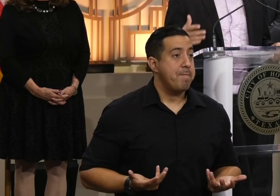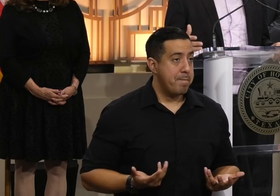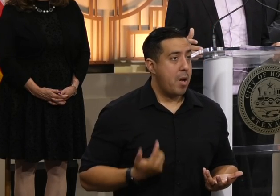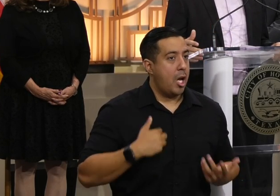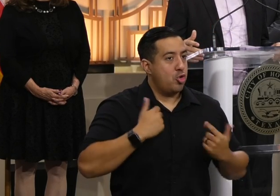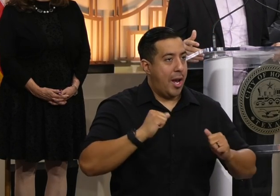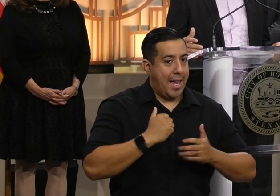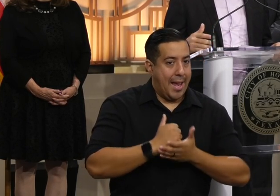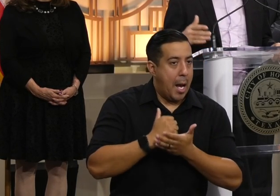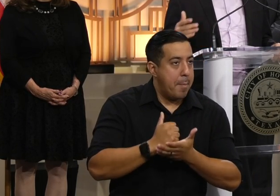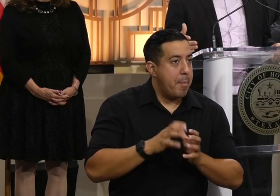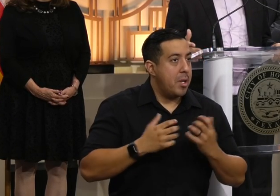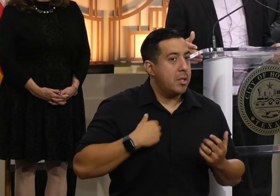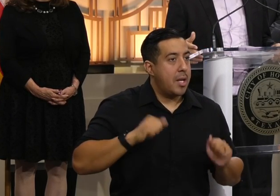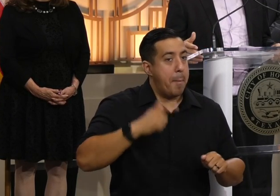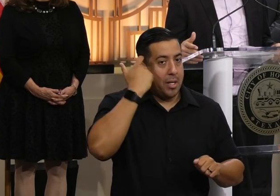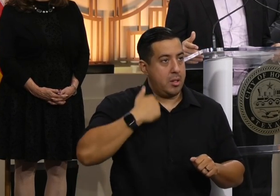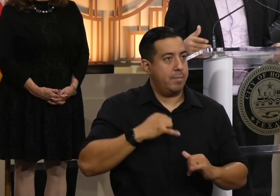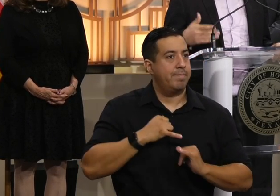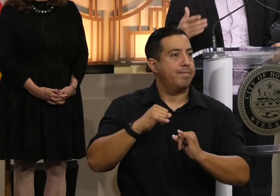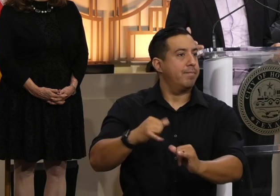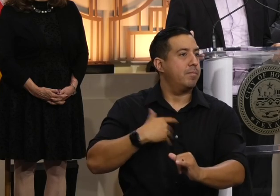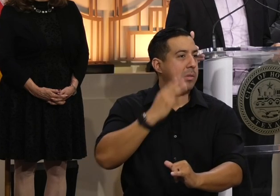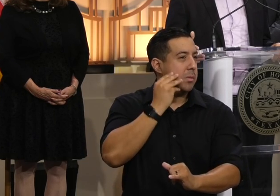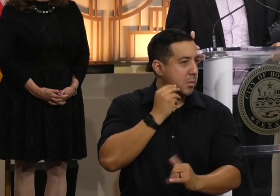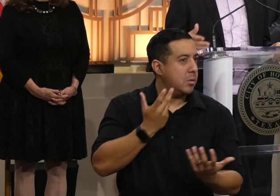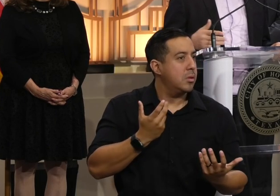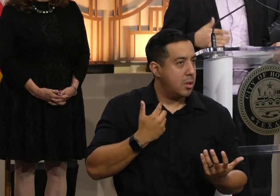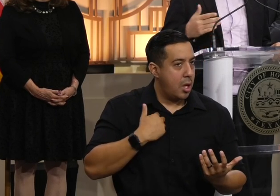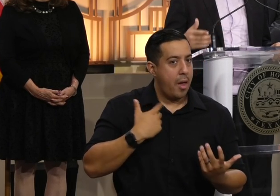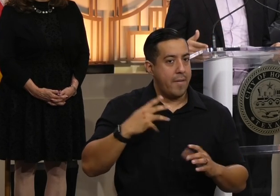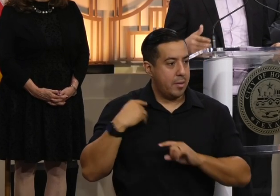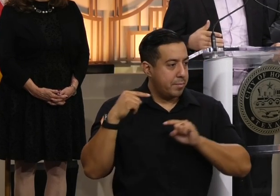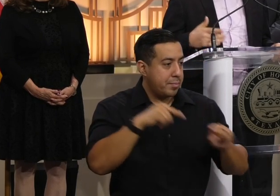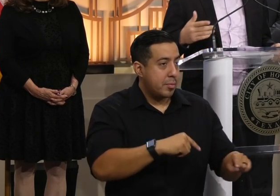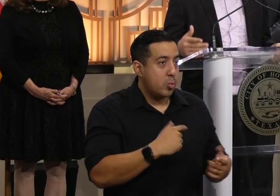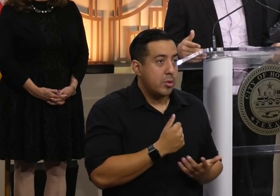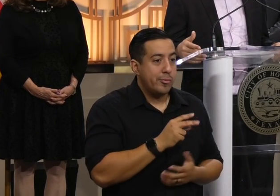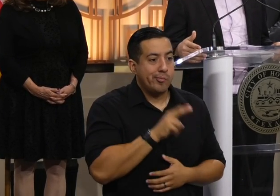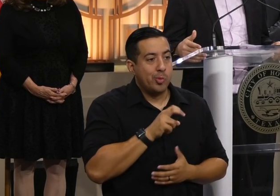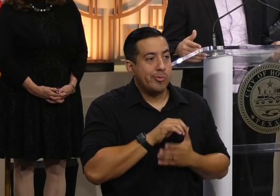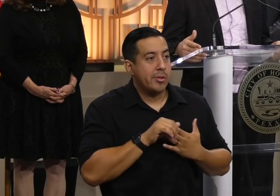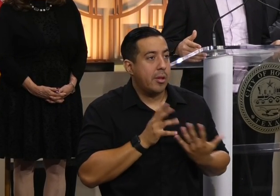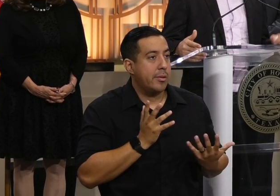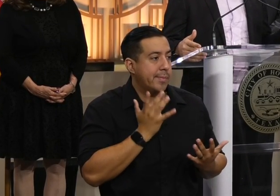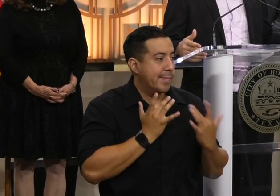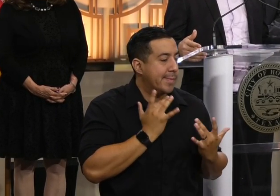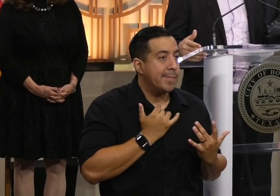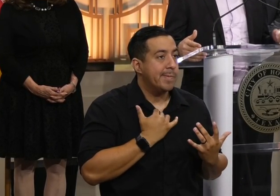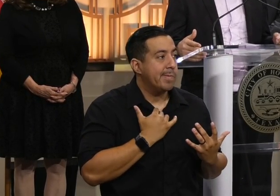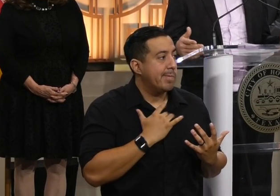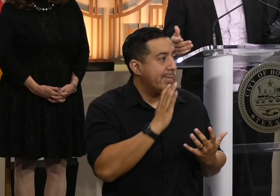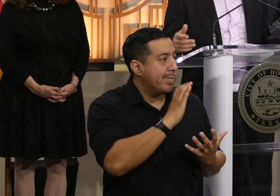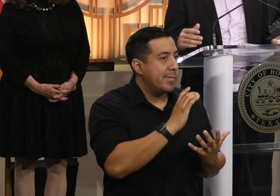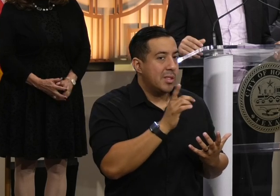as much as I can because I was one of them. You know, I've been to it. I came here with a couple hundred dollars in my pocket. And most of